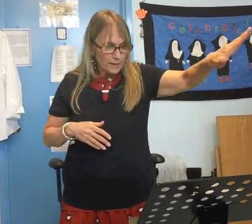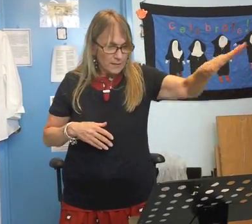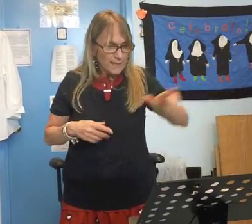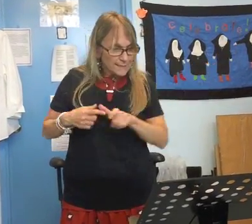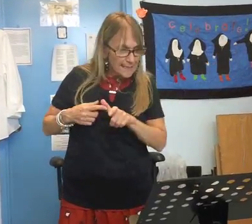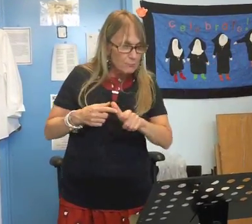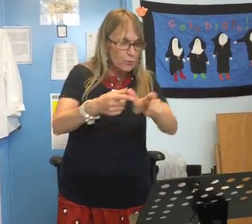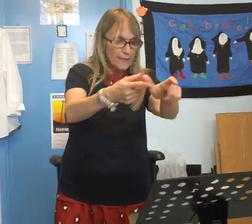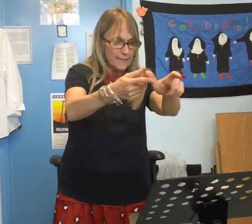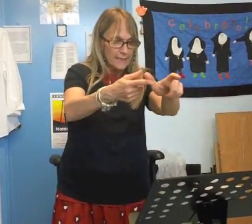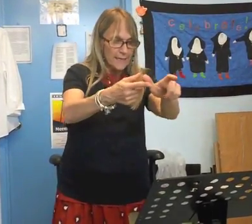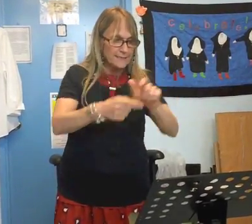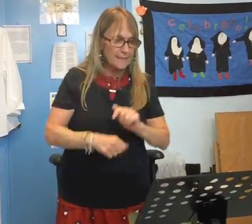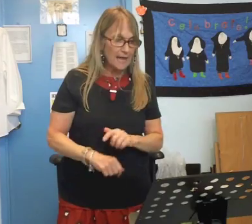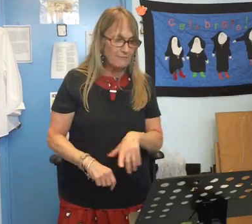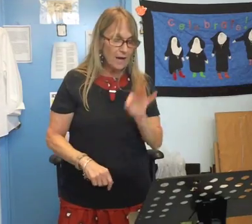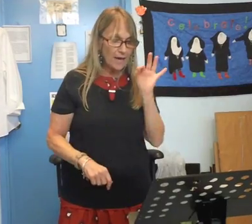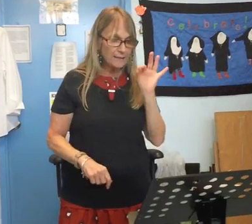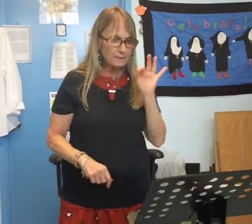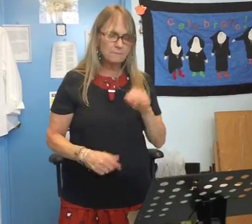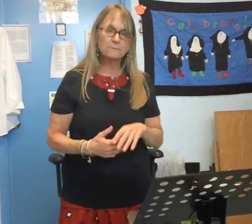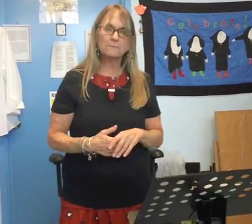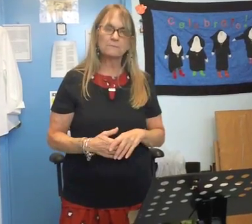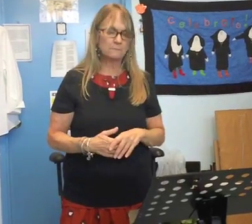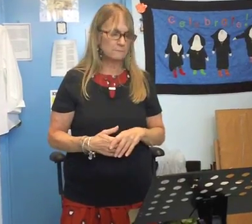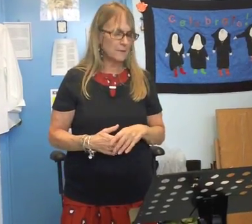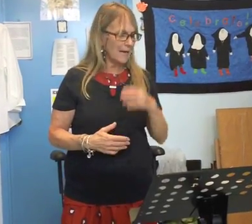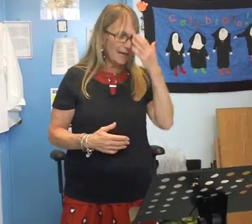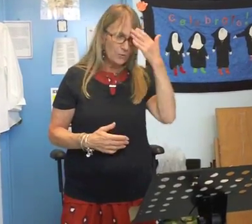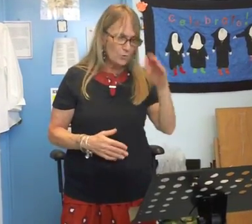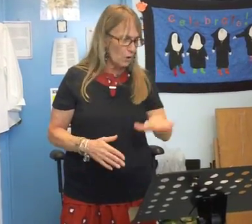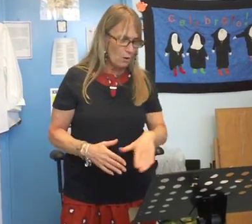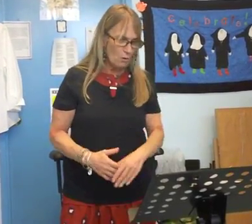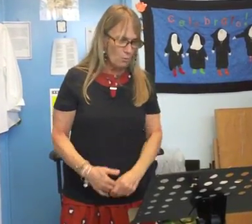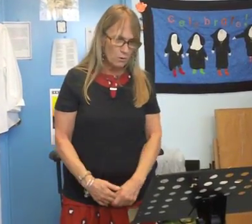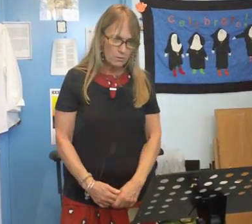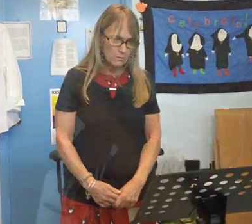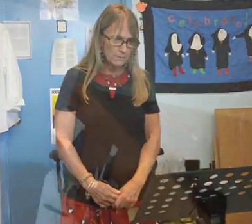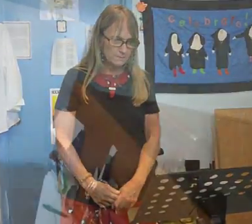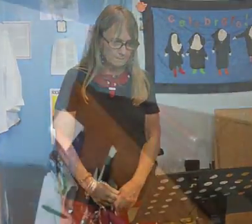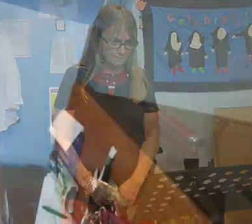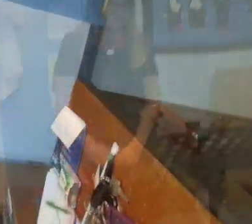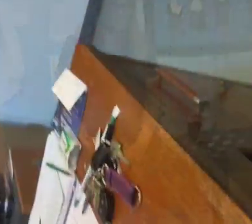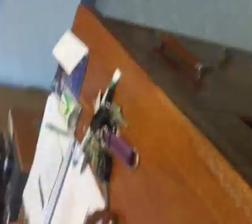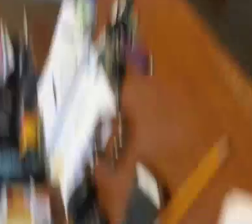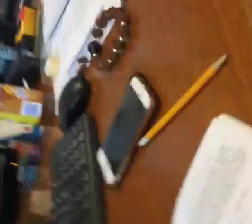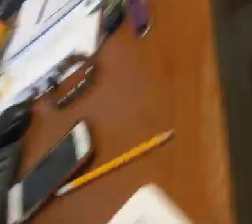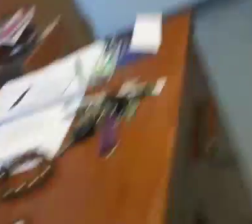to keep running till I find what I don't know okay